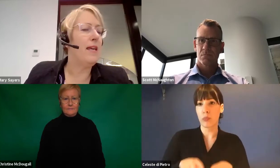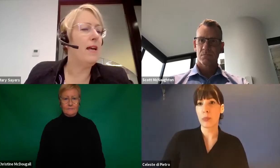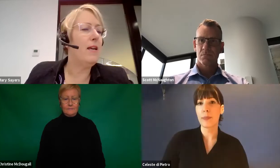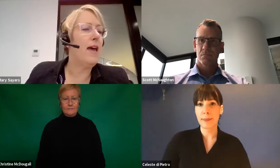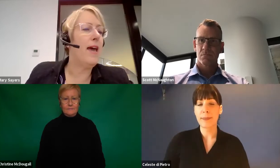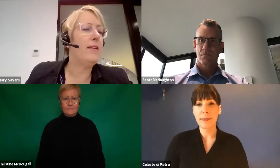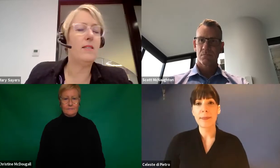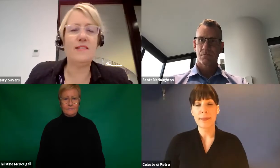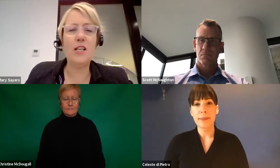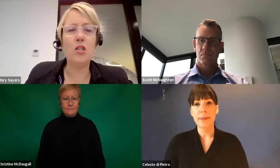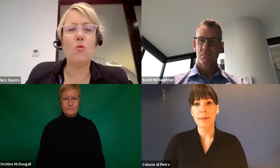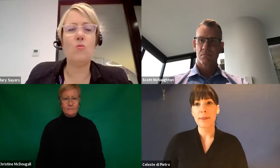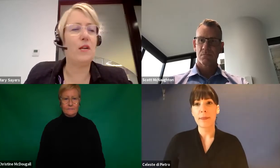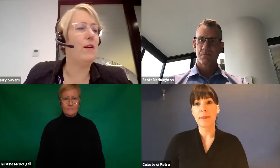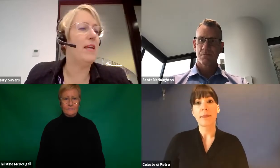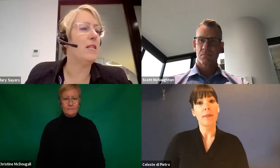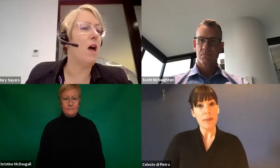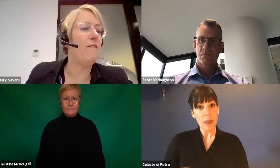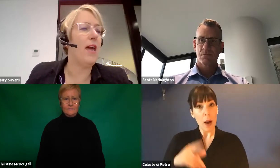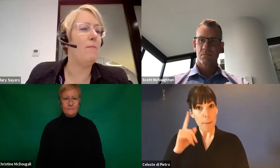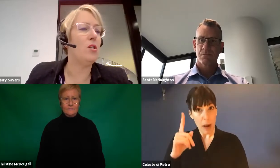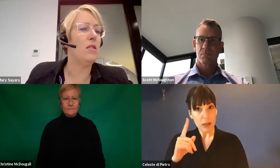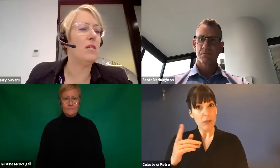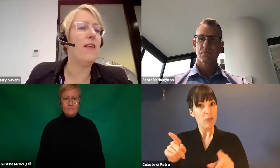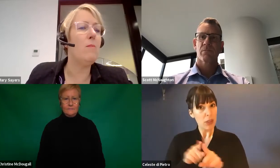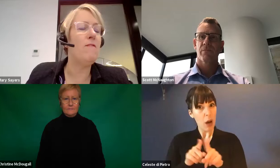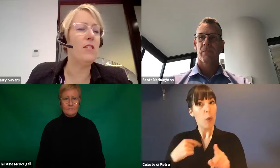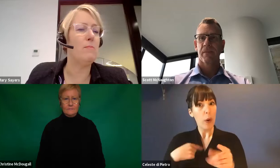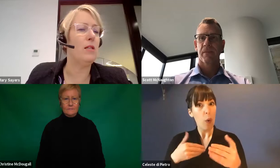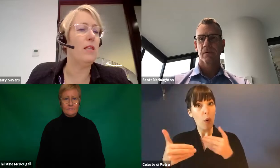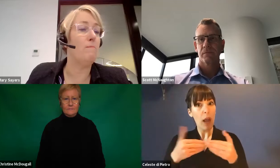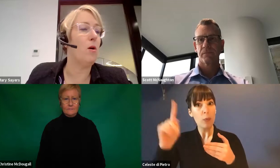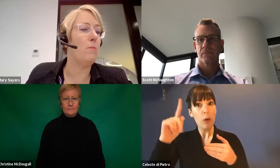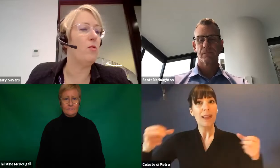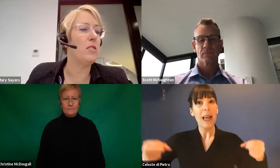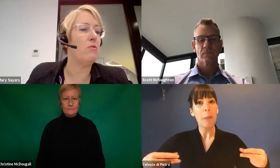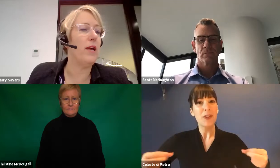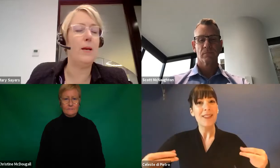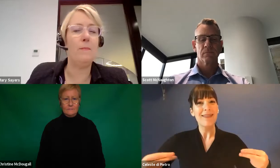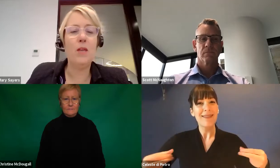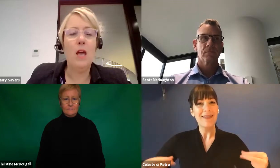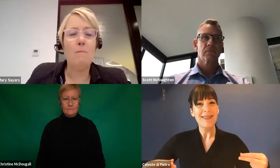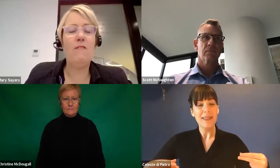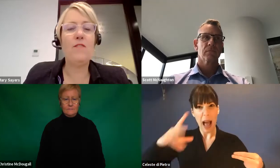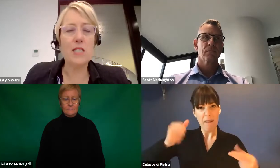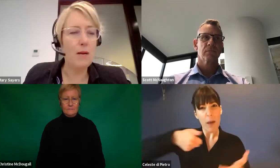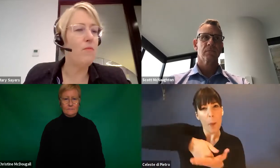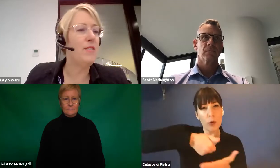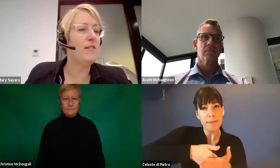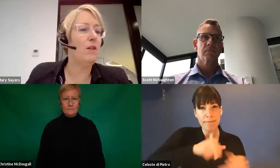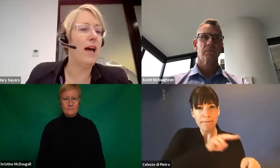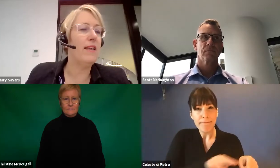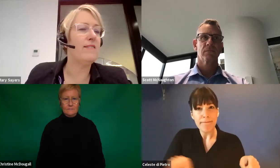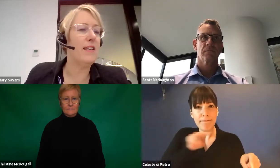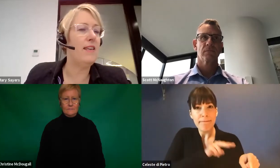with the speaker. And the session also has live captions and they'll be visible at the bottom of your screen. But if for some